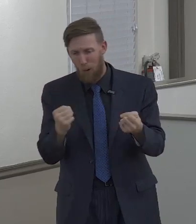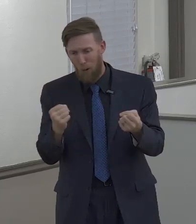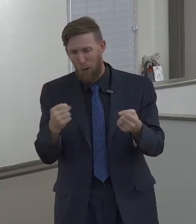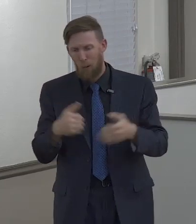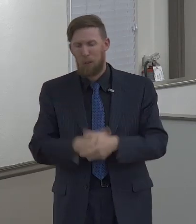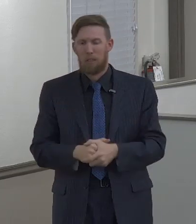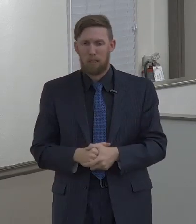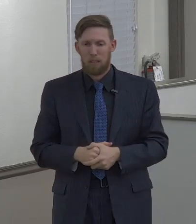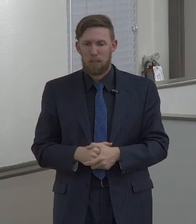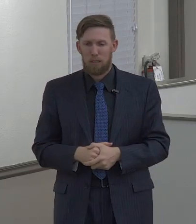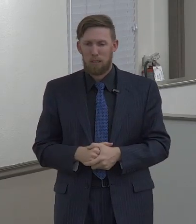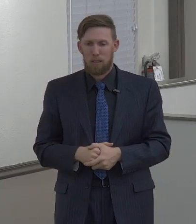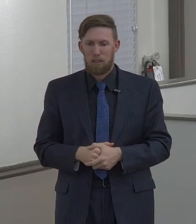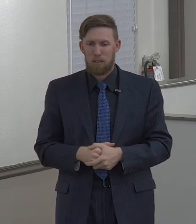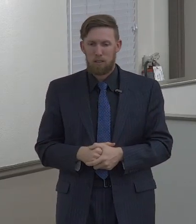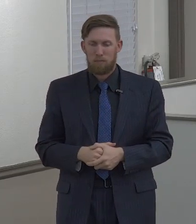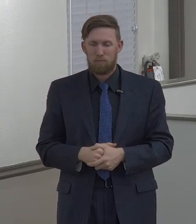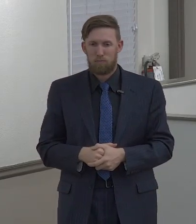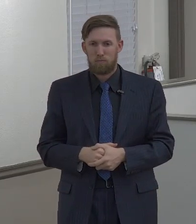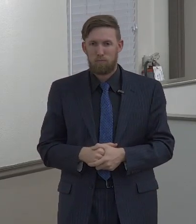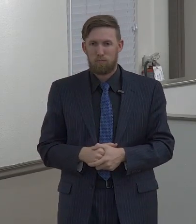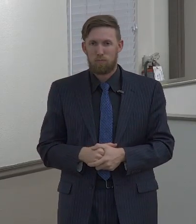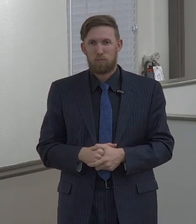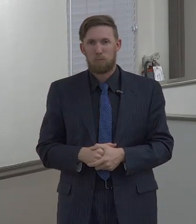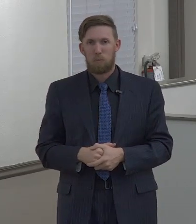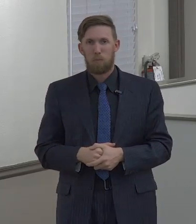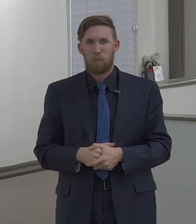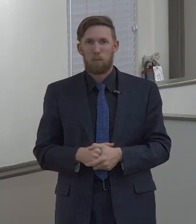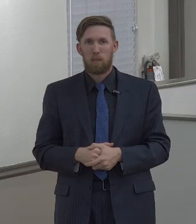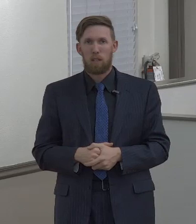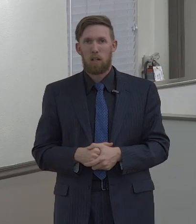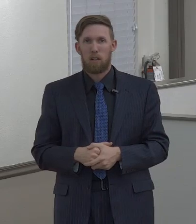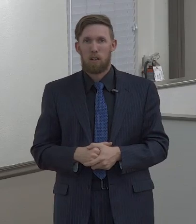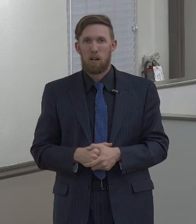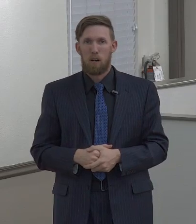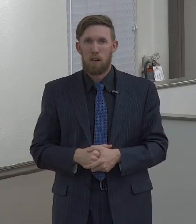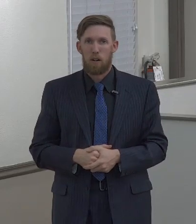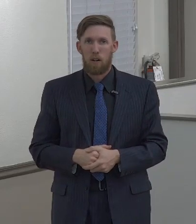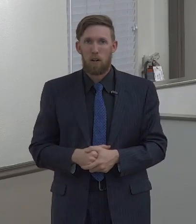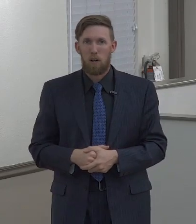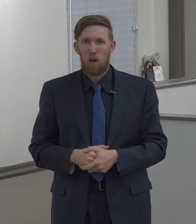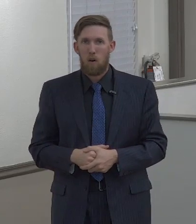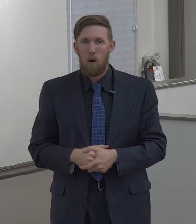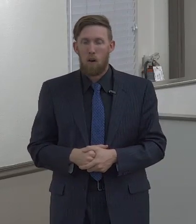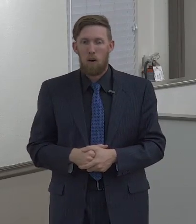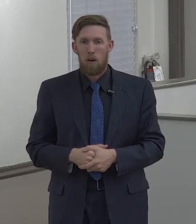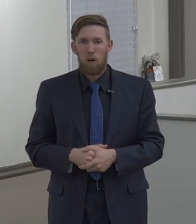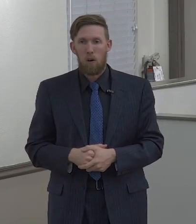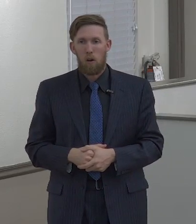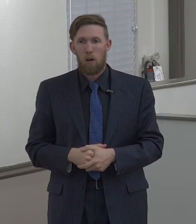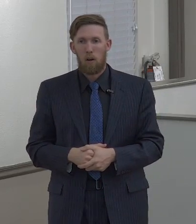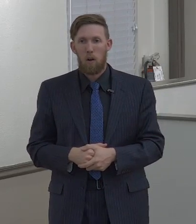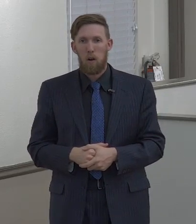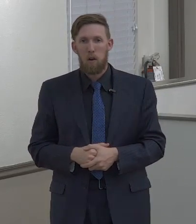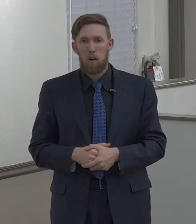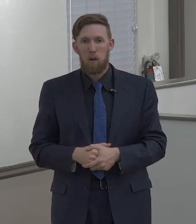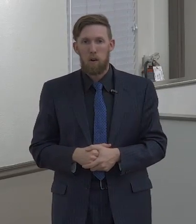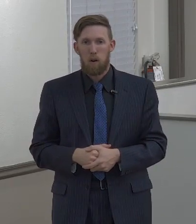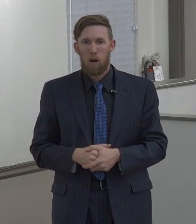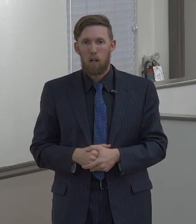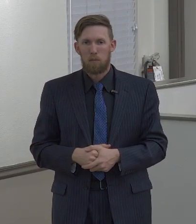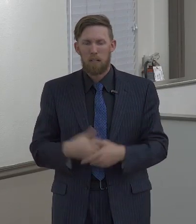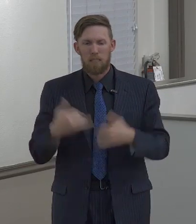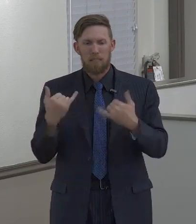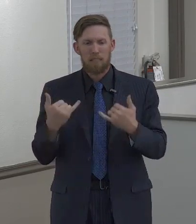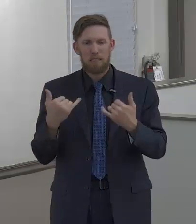The bonding agent just didn't hold. Tonight, I want to talk a little bit tonight about